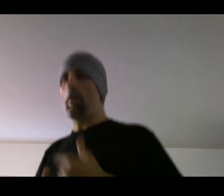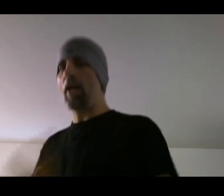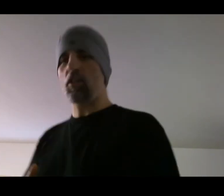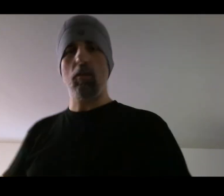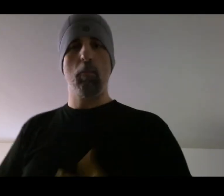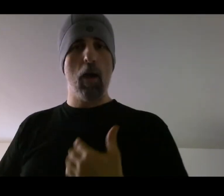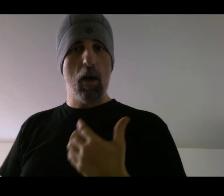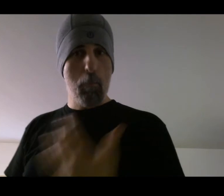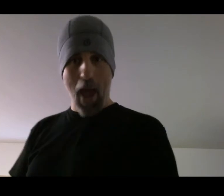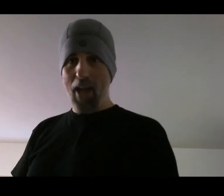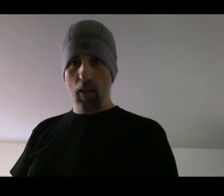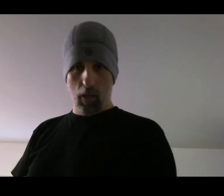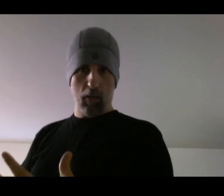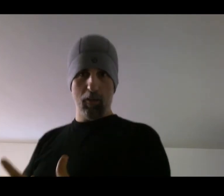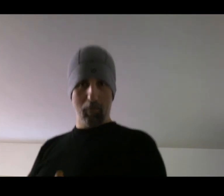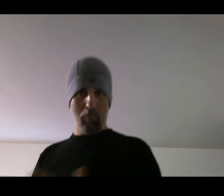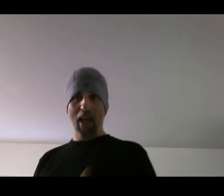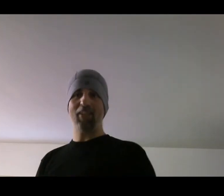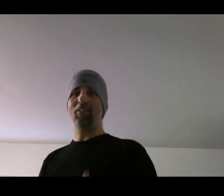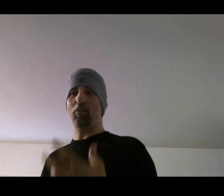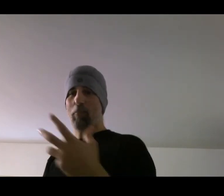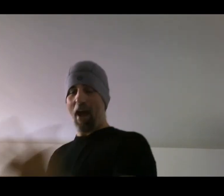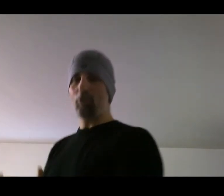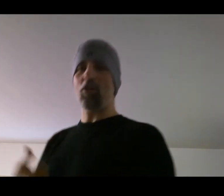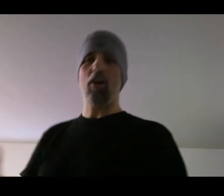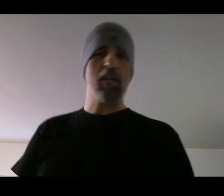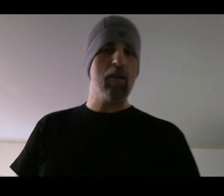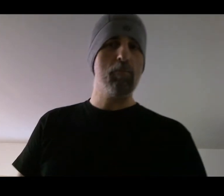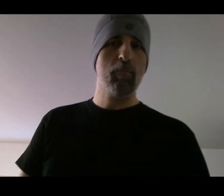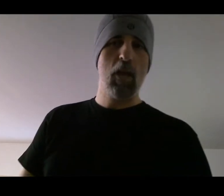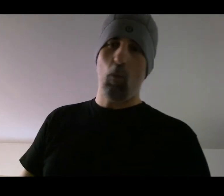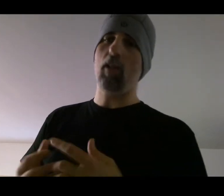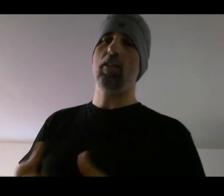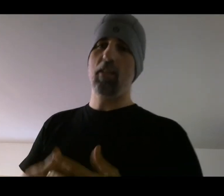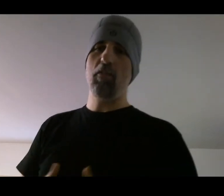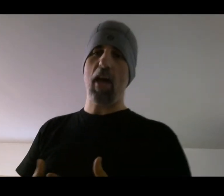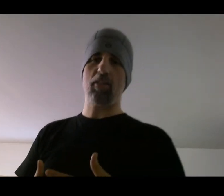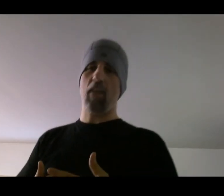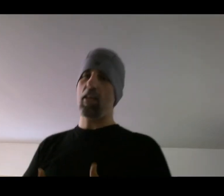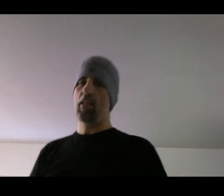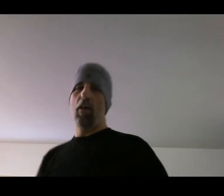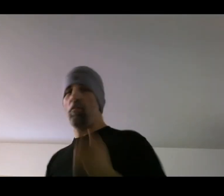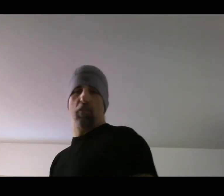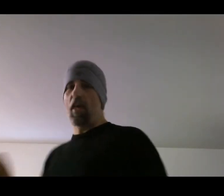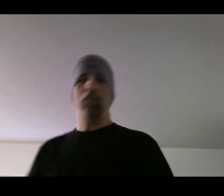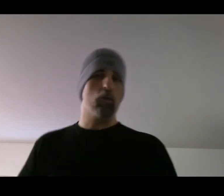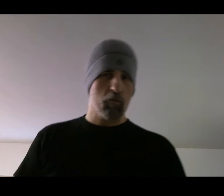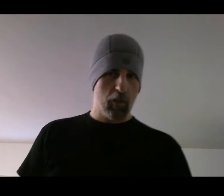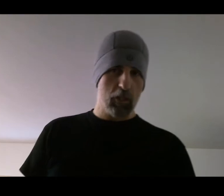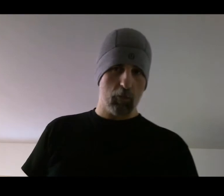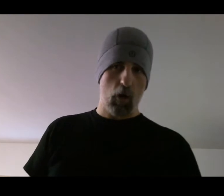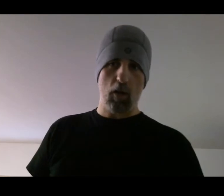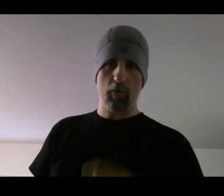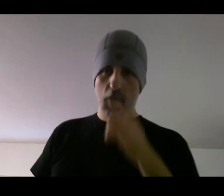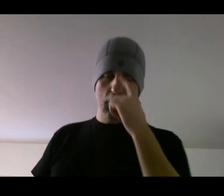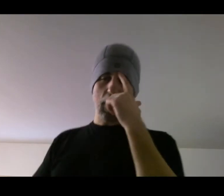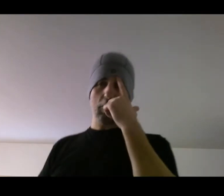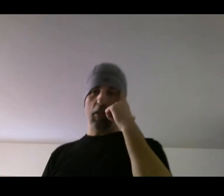imagine that Matt managed to pounce on him while he's in that state, then you could finish him off type thing.